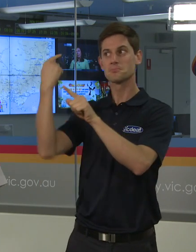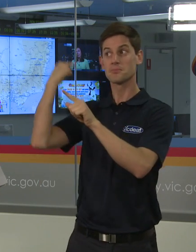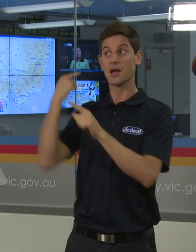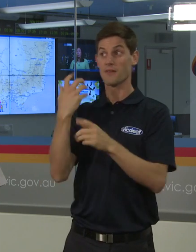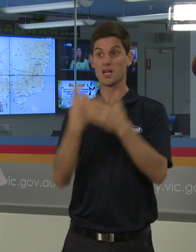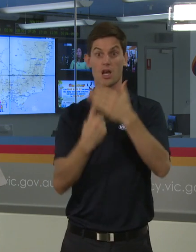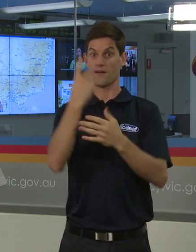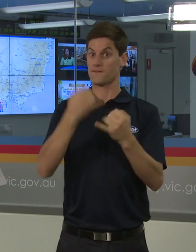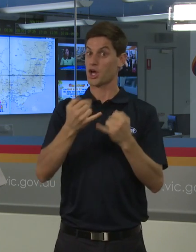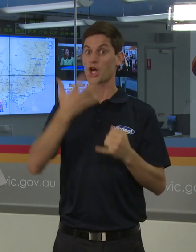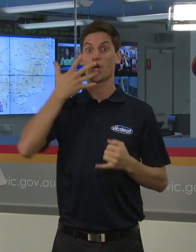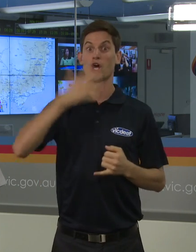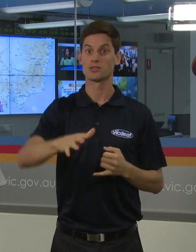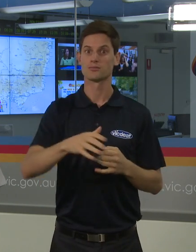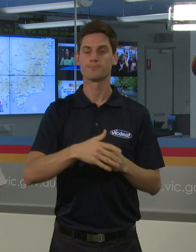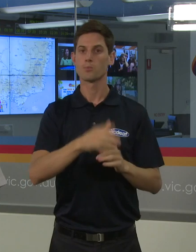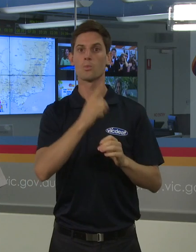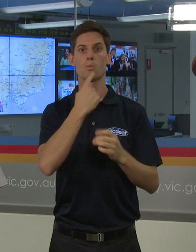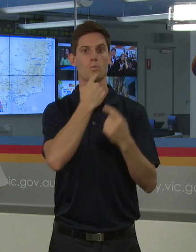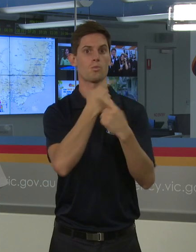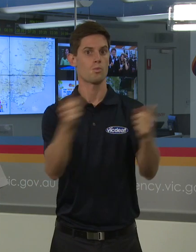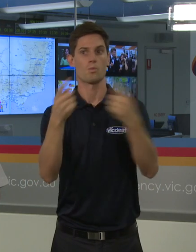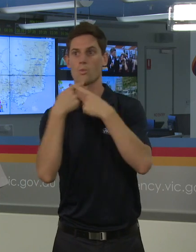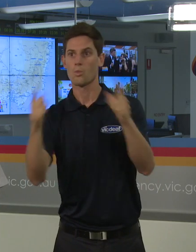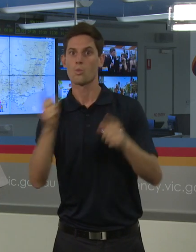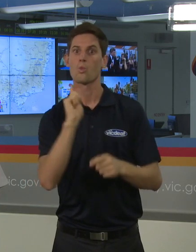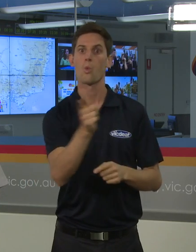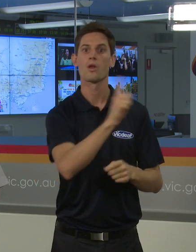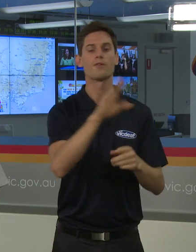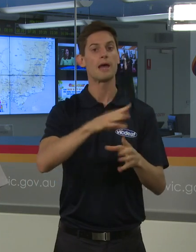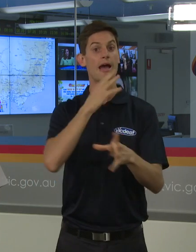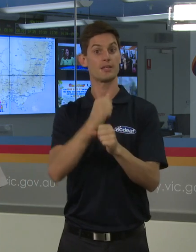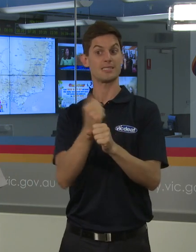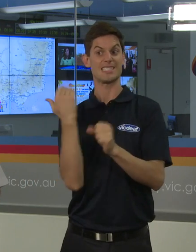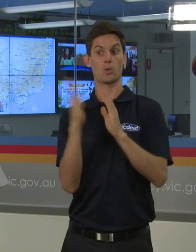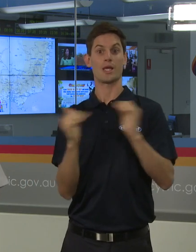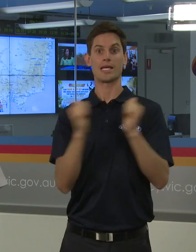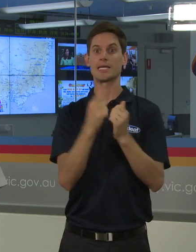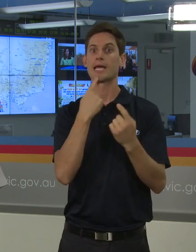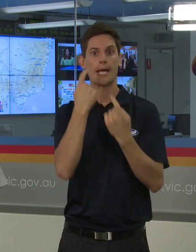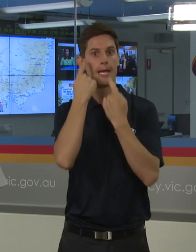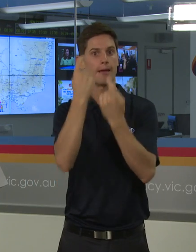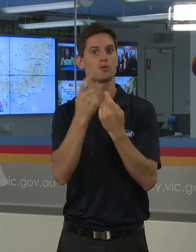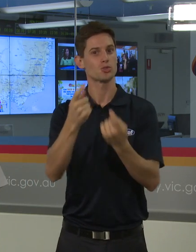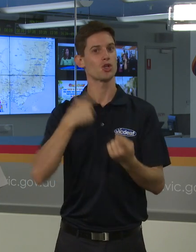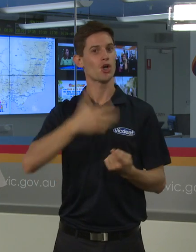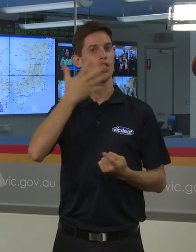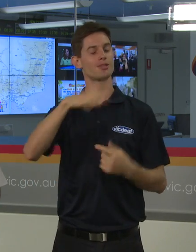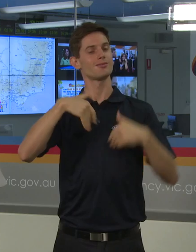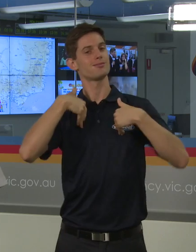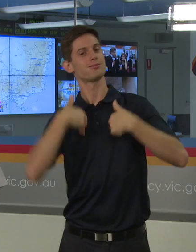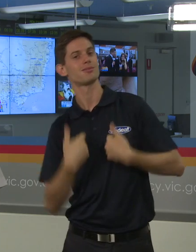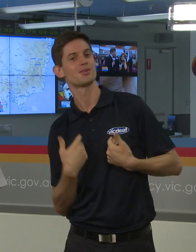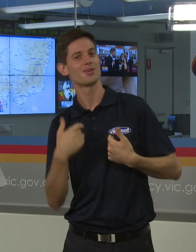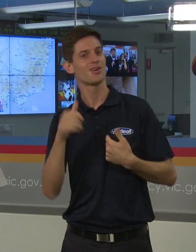heat and there's been heat alerts issued by the health department over the weekend. It's been very uncomfortable, I think, for most people, even